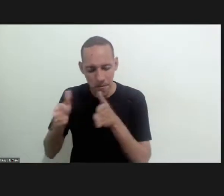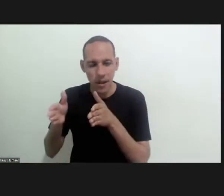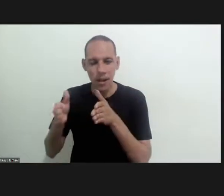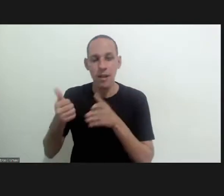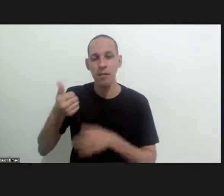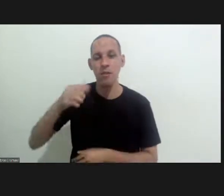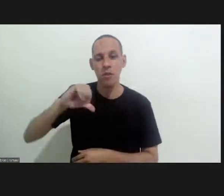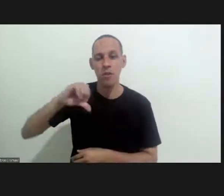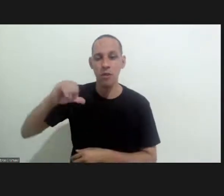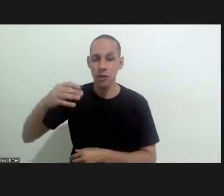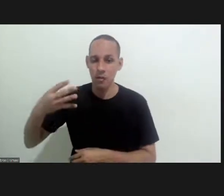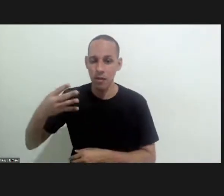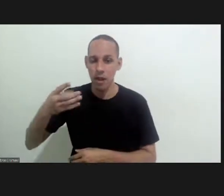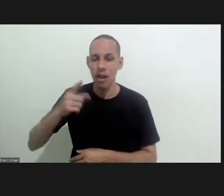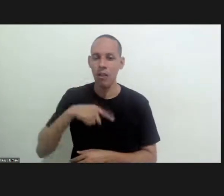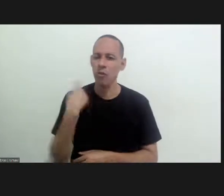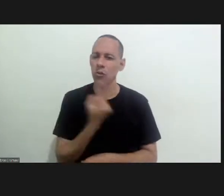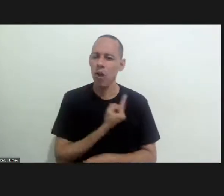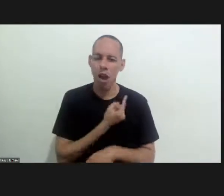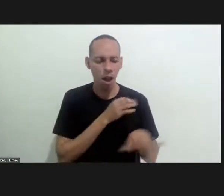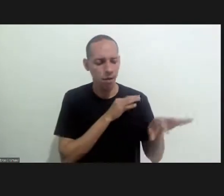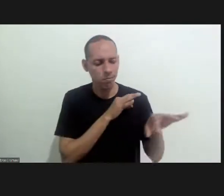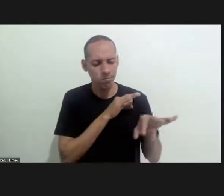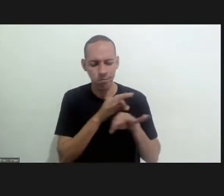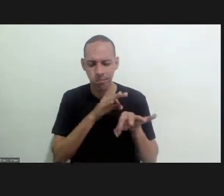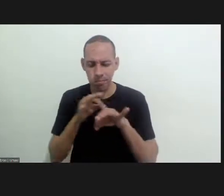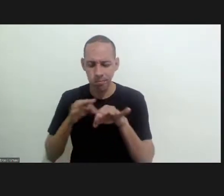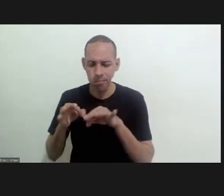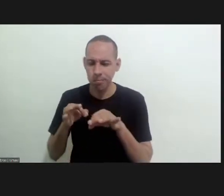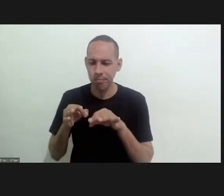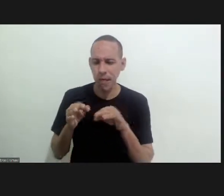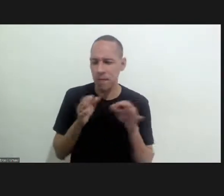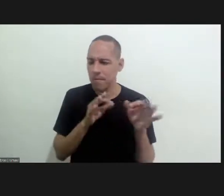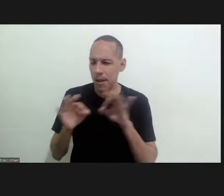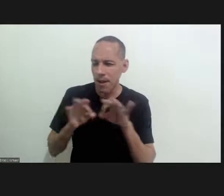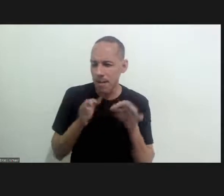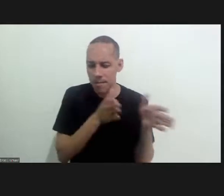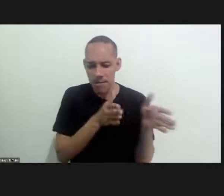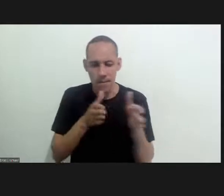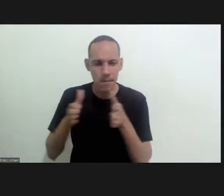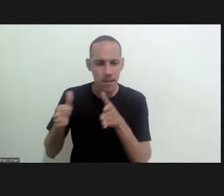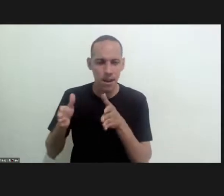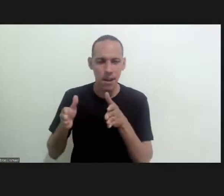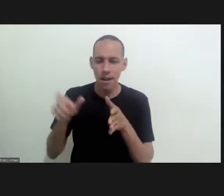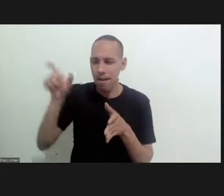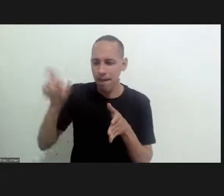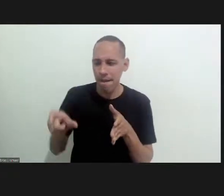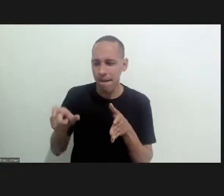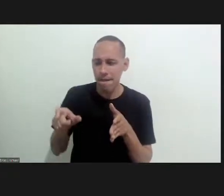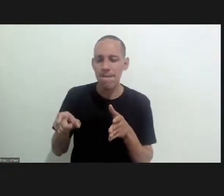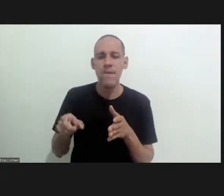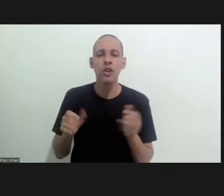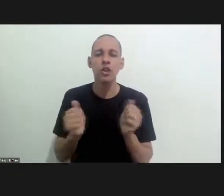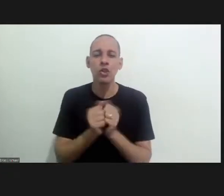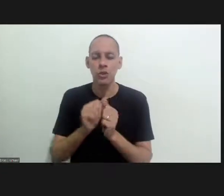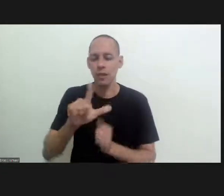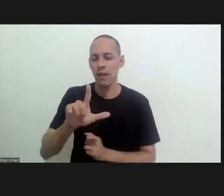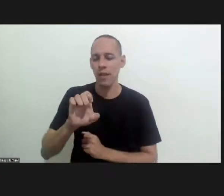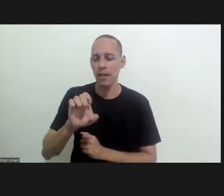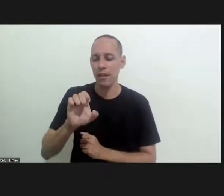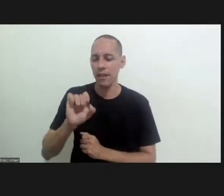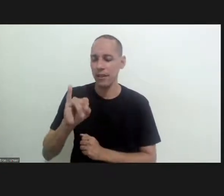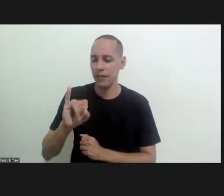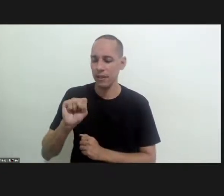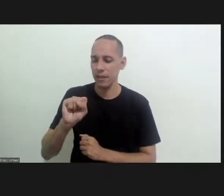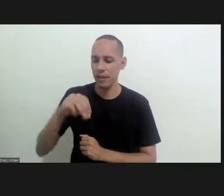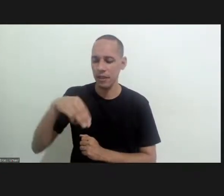to define what would be the organisms to be sequenced t cruzi and